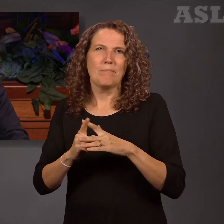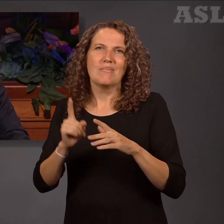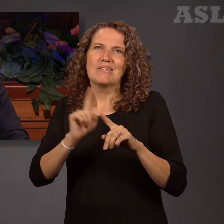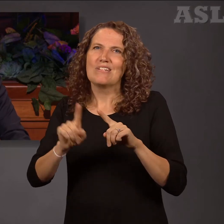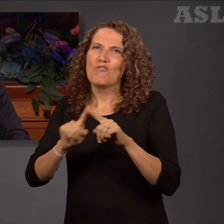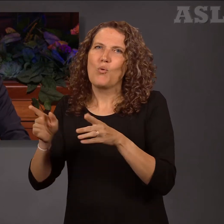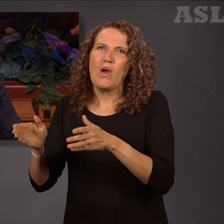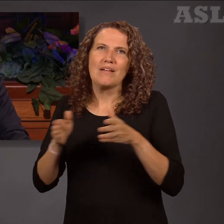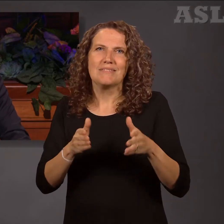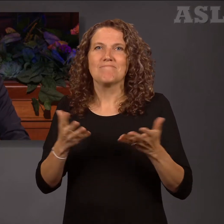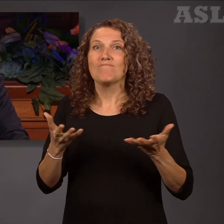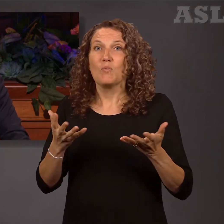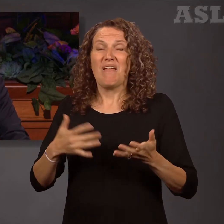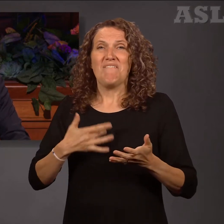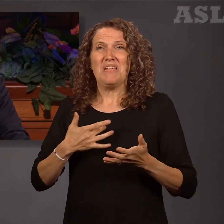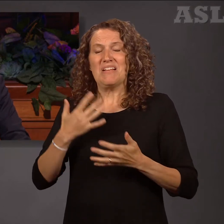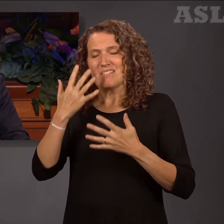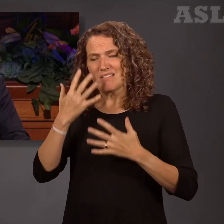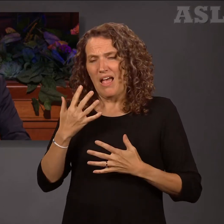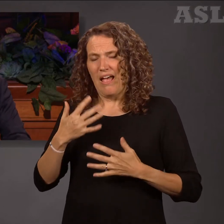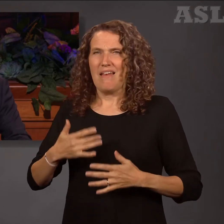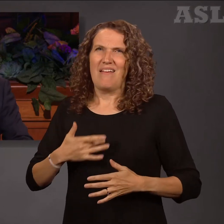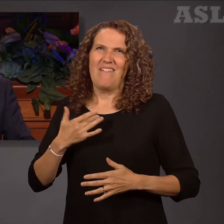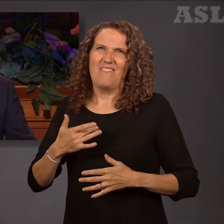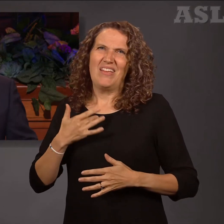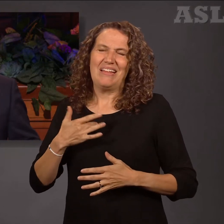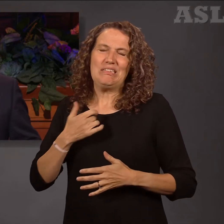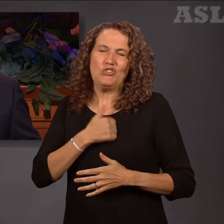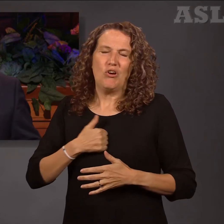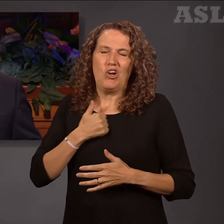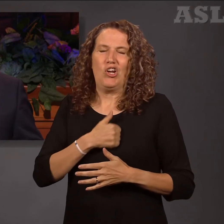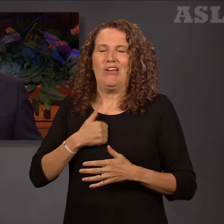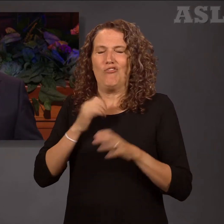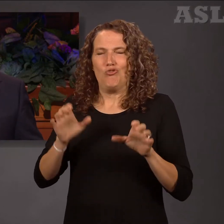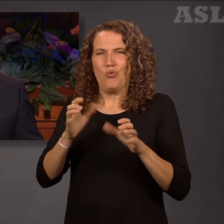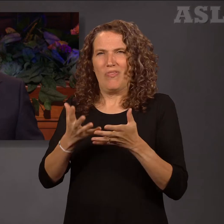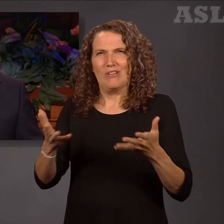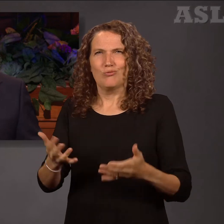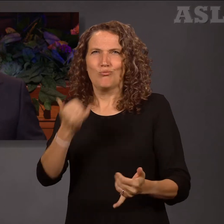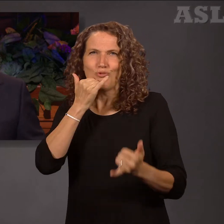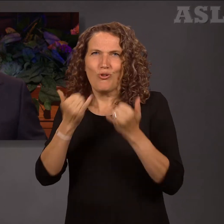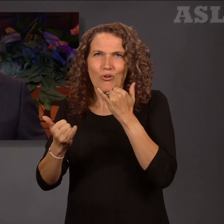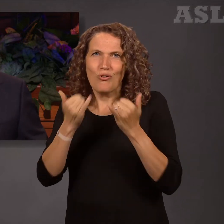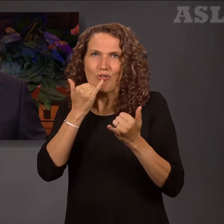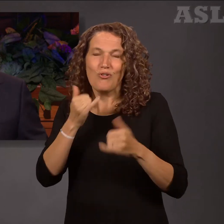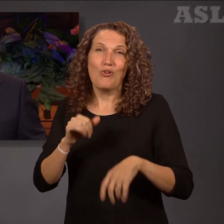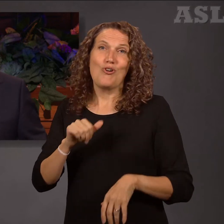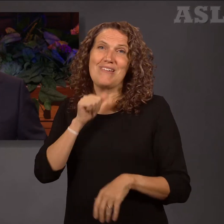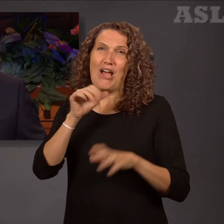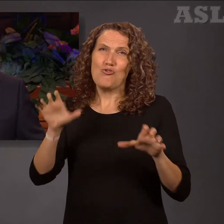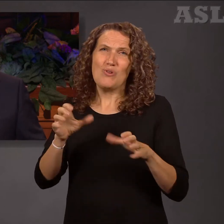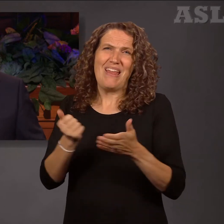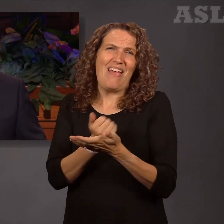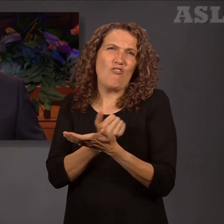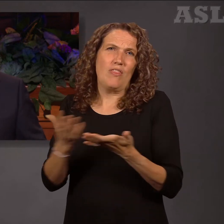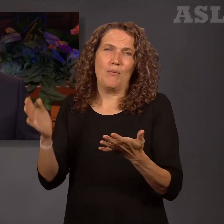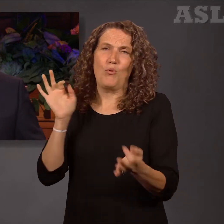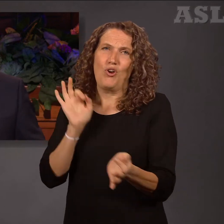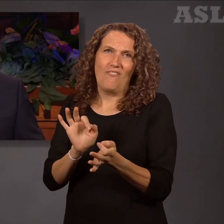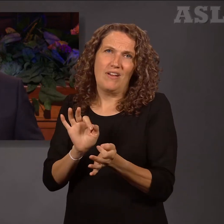of sadness or remorse for having committed some errors and for not having done everything perfectly, or for feeling